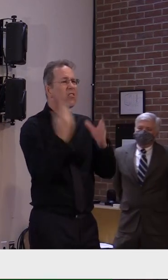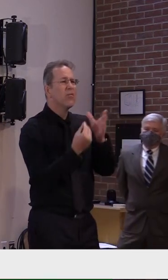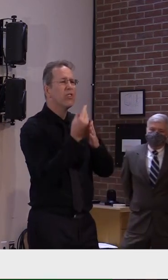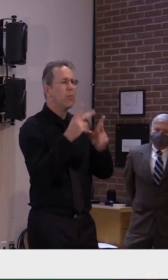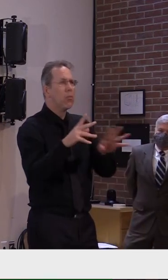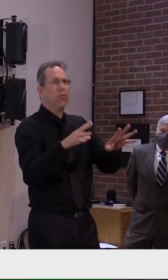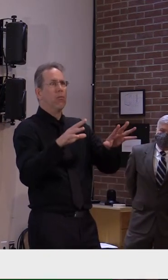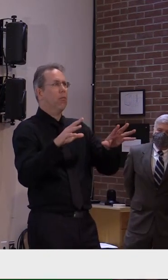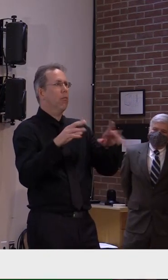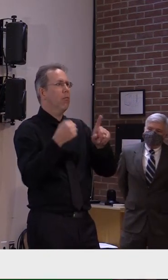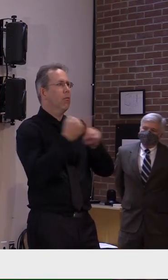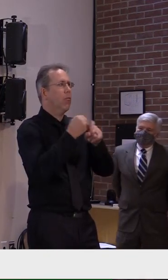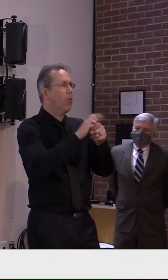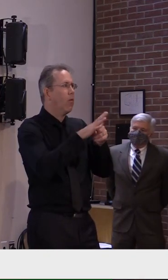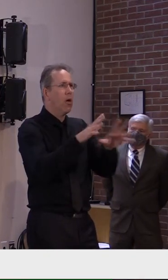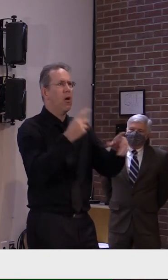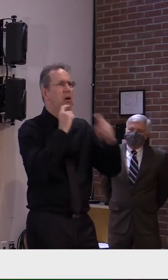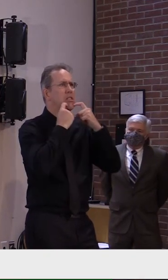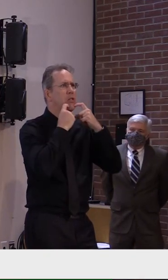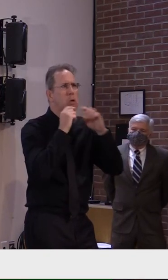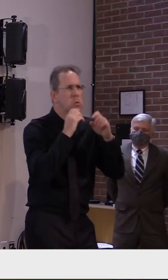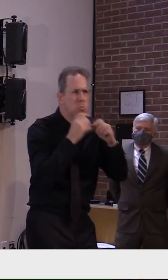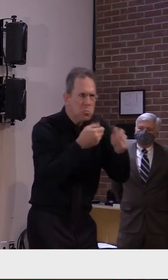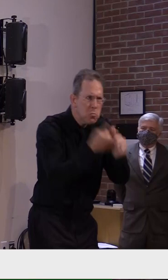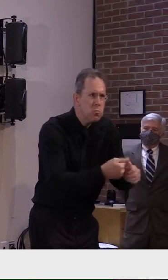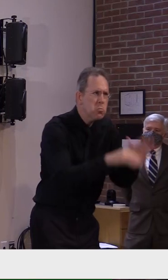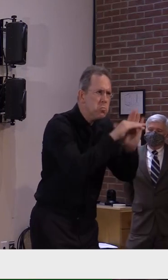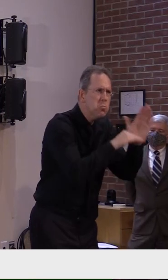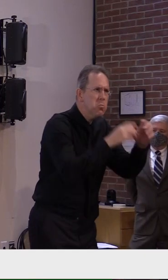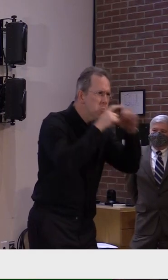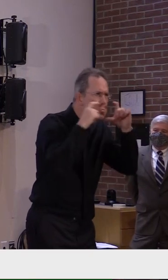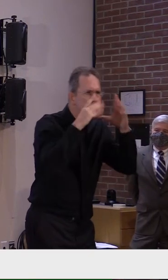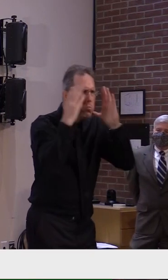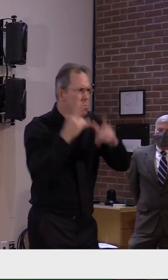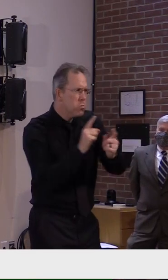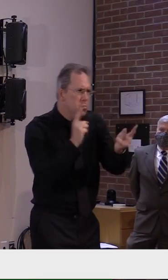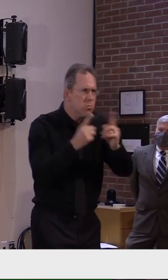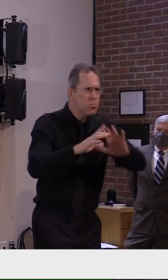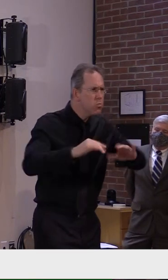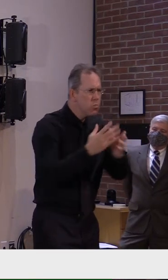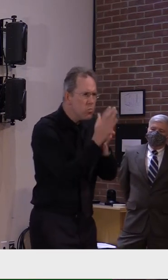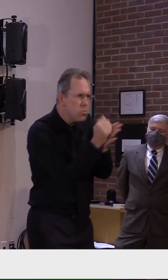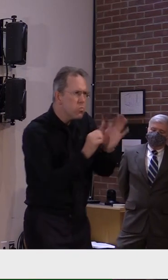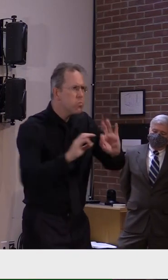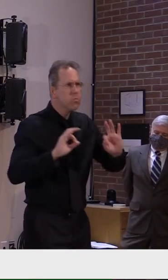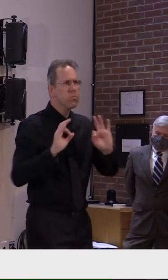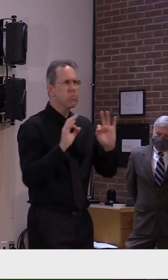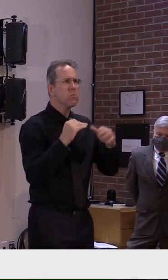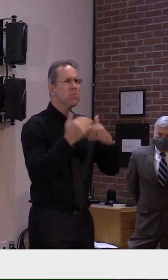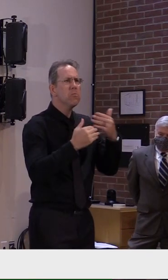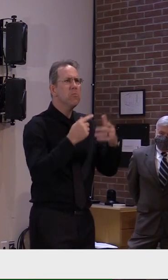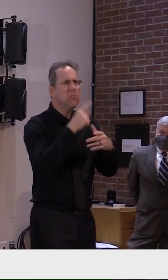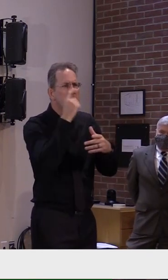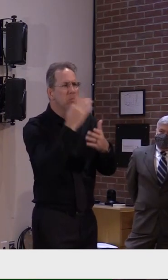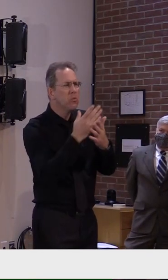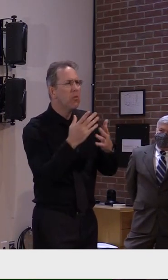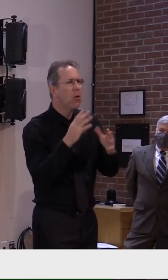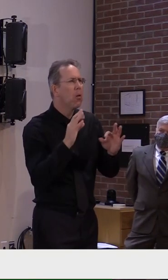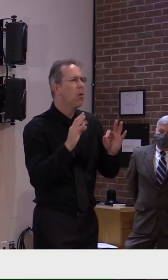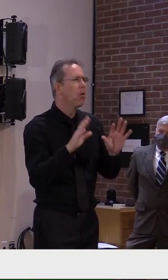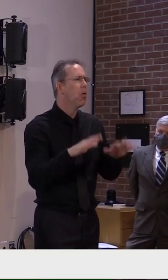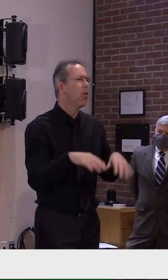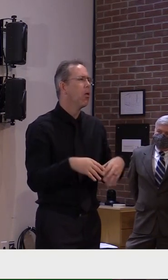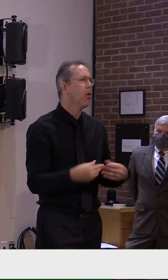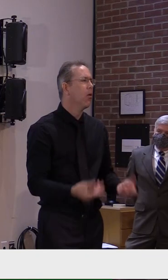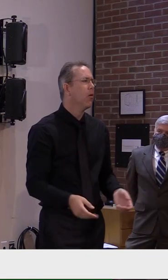the ability to treat the virus better, that there's some flexibility to be more lax in how they respond to it.